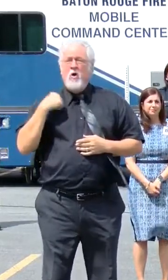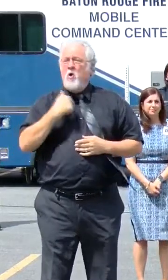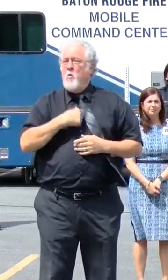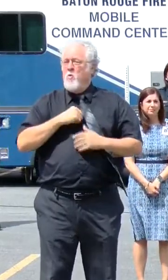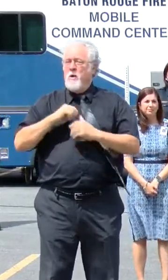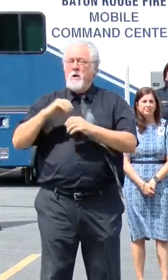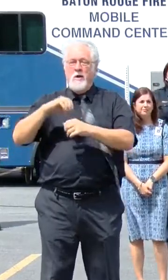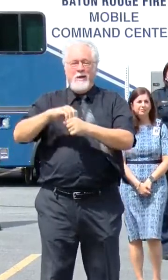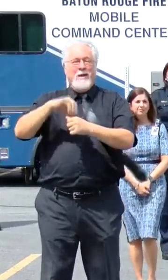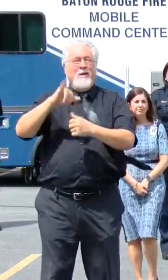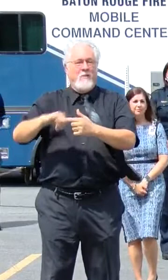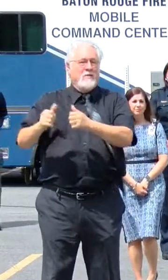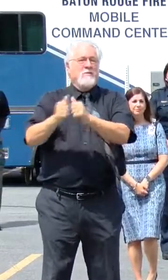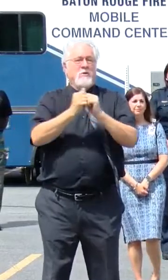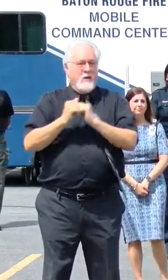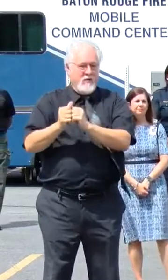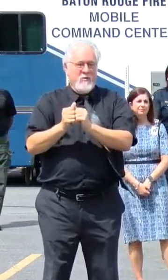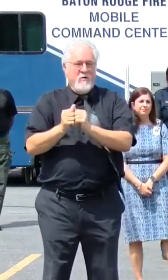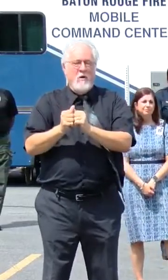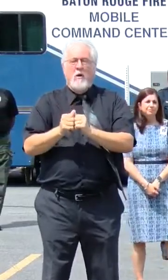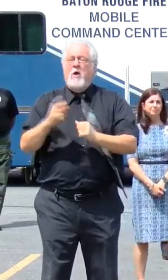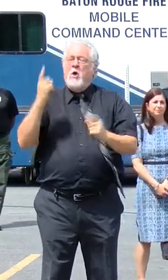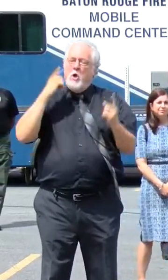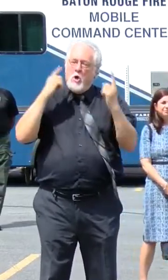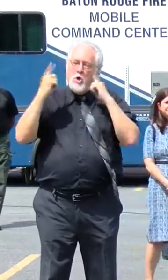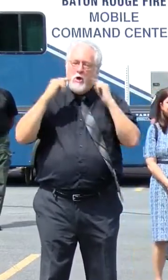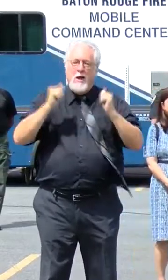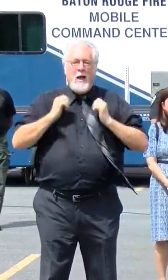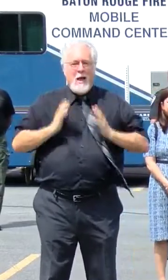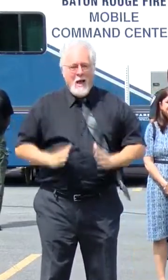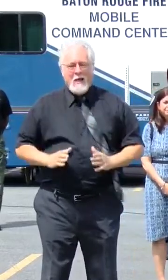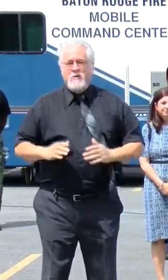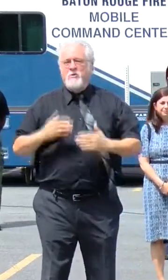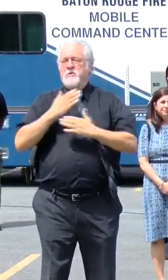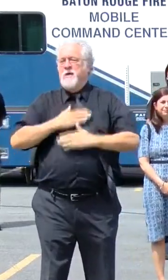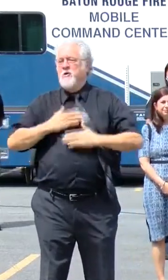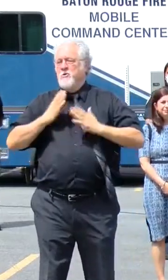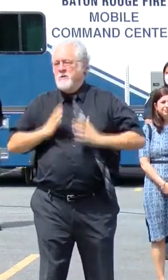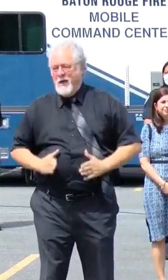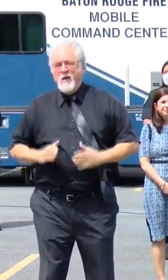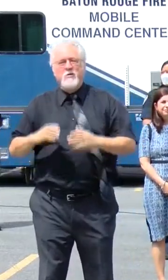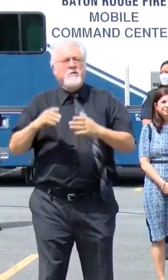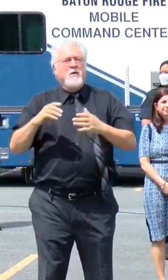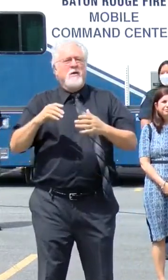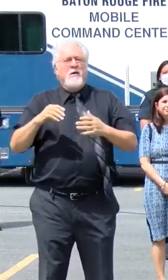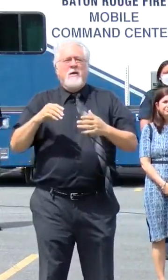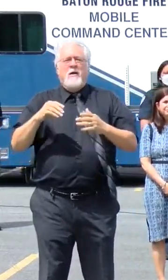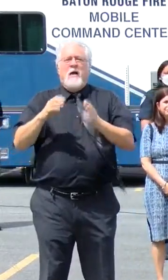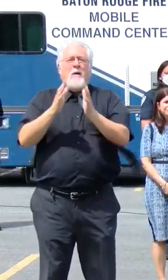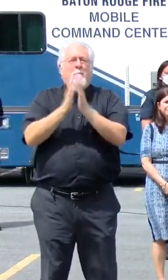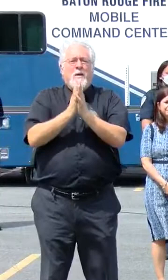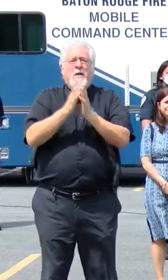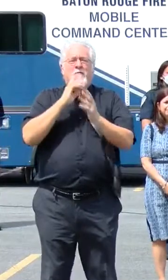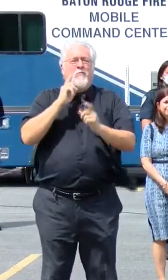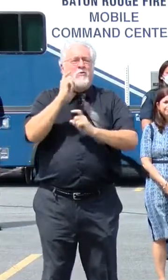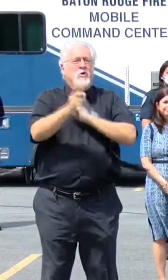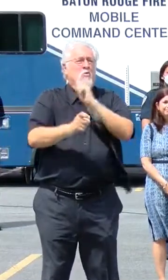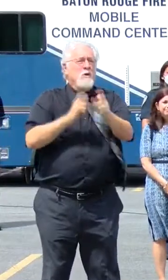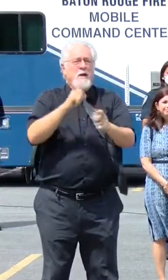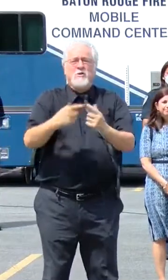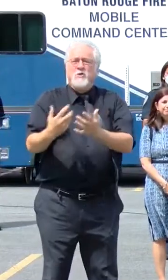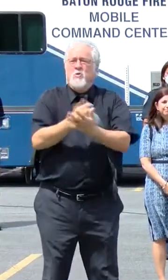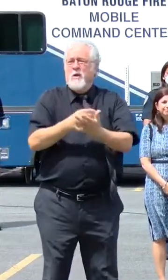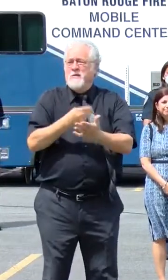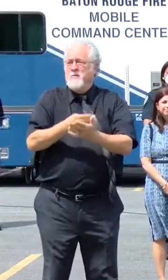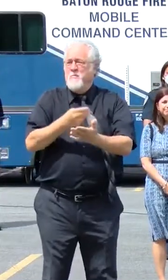are all in this together. You've heard it from actors. You've heard it from entertainers appealing for donations to raise